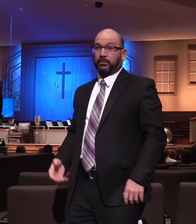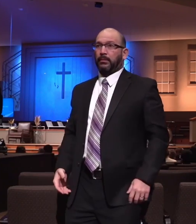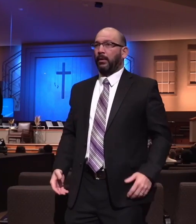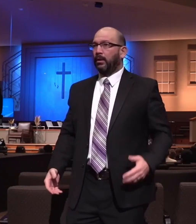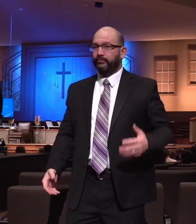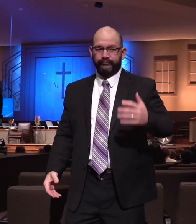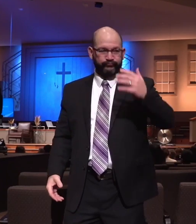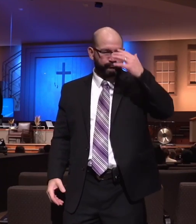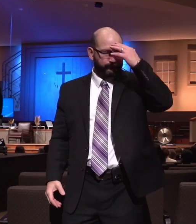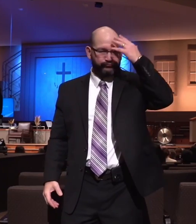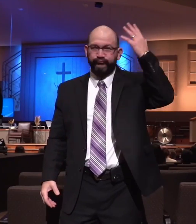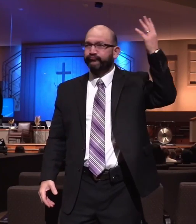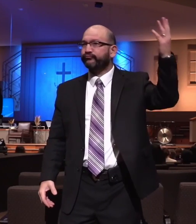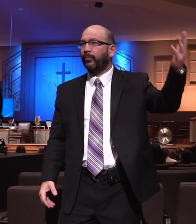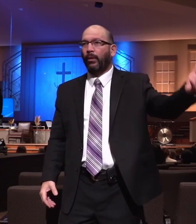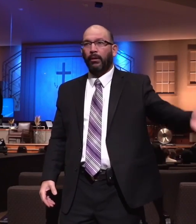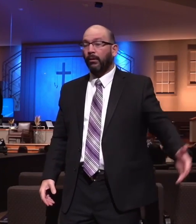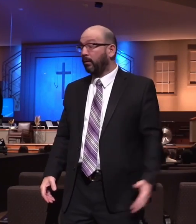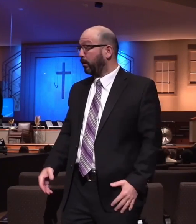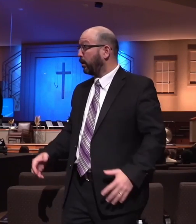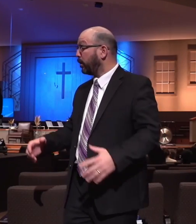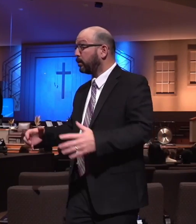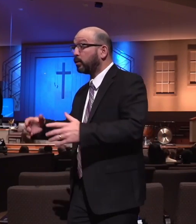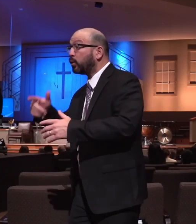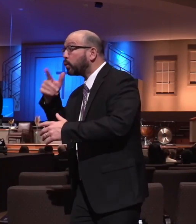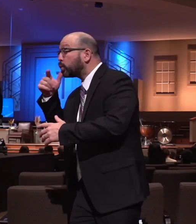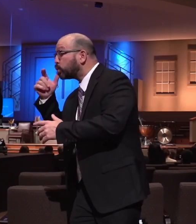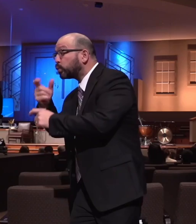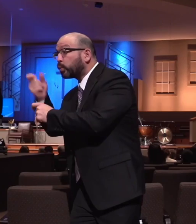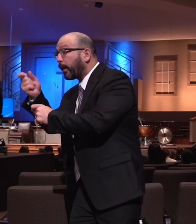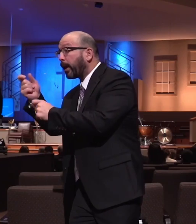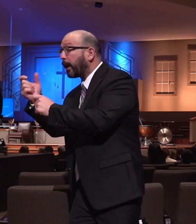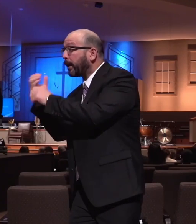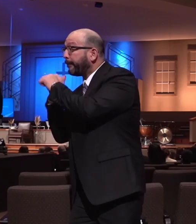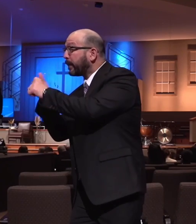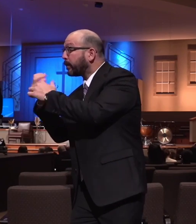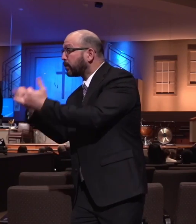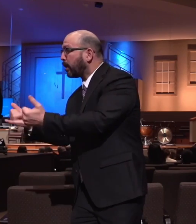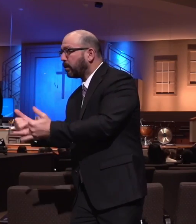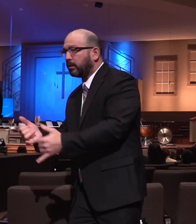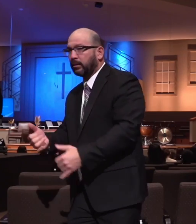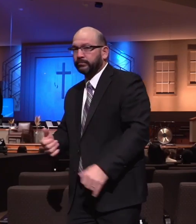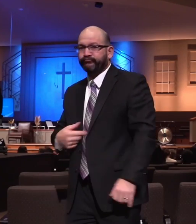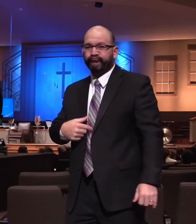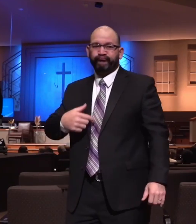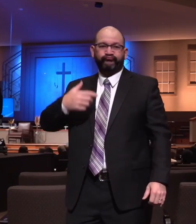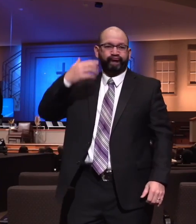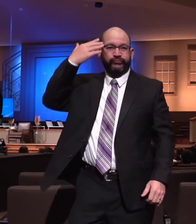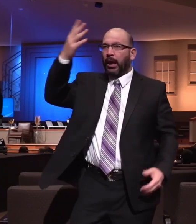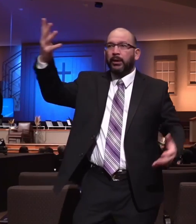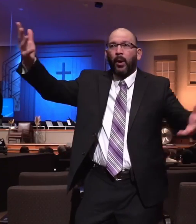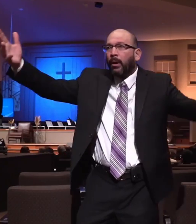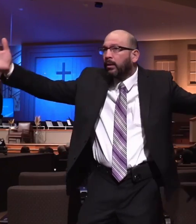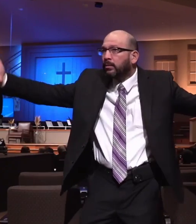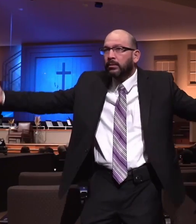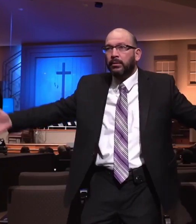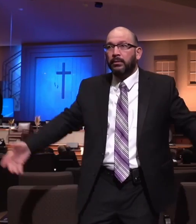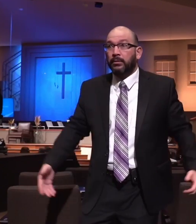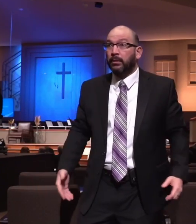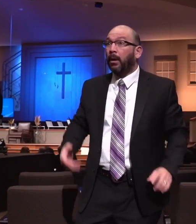they're having baseball playoffs right now. And I think one of them is Philadelphia. Maybe the Astros. I'm not sure. But I'm here to tell you it's all